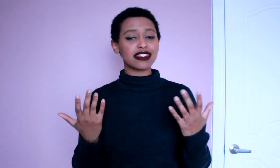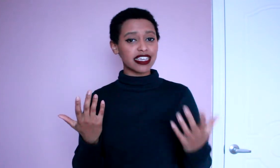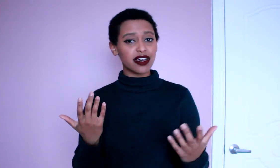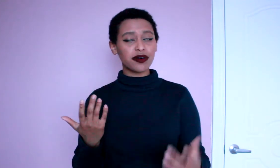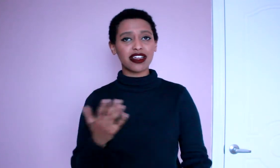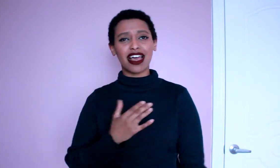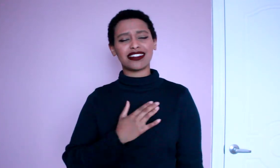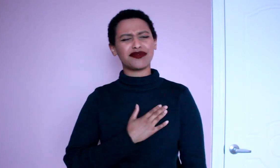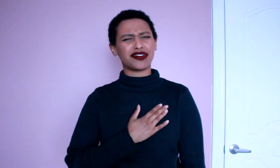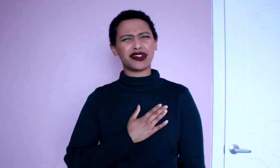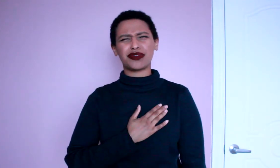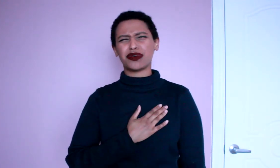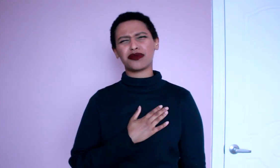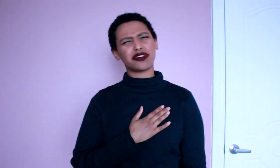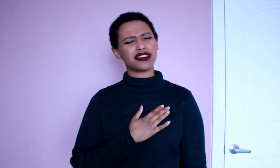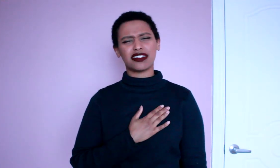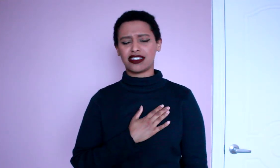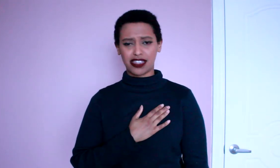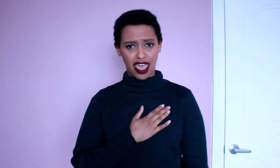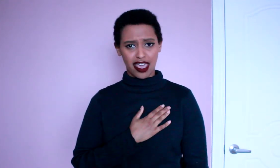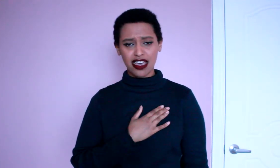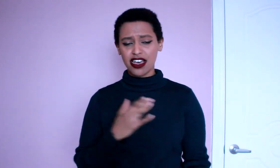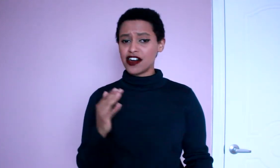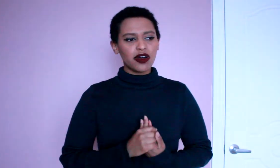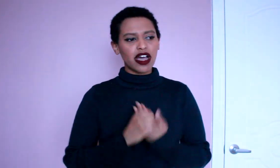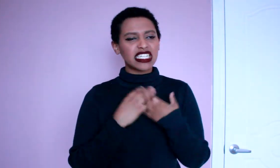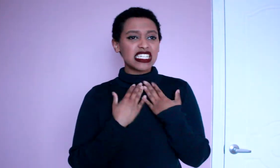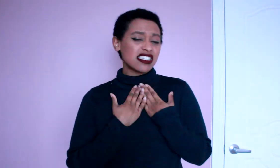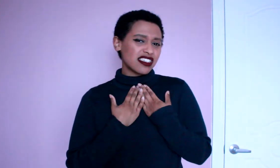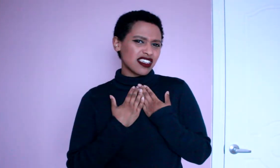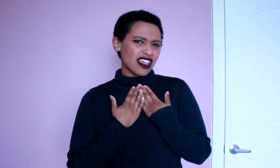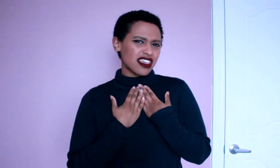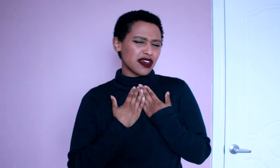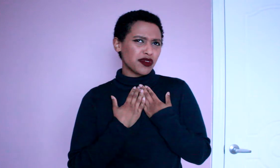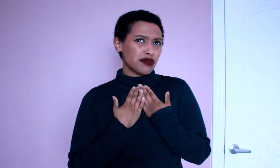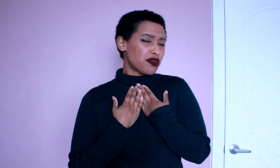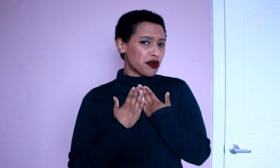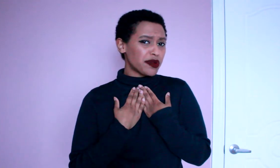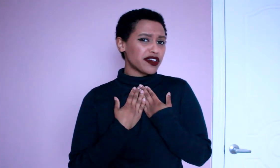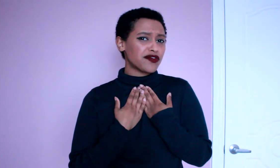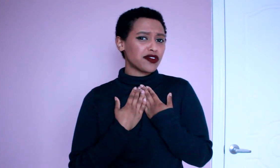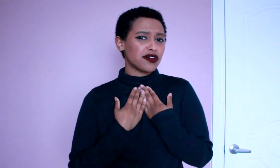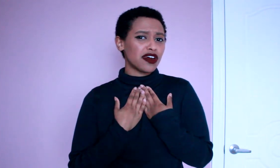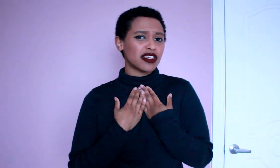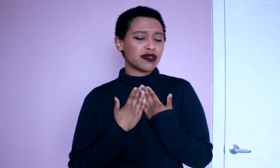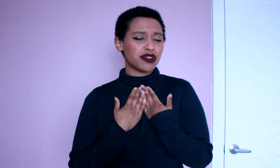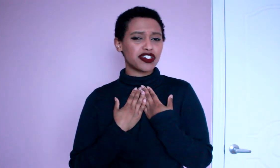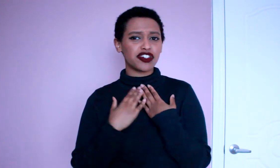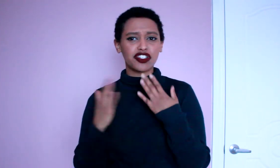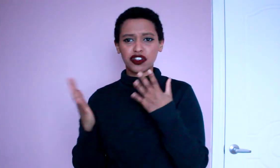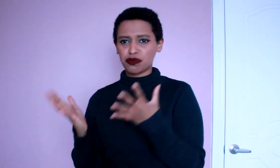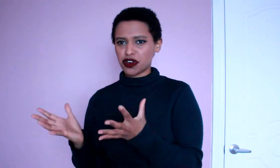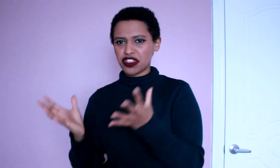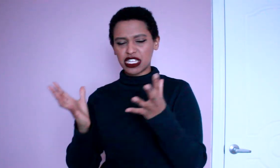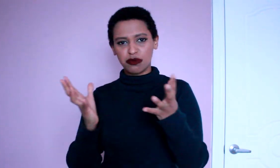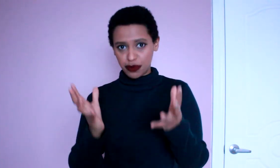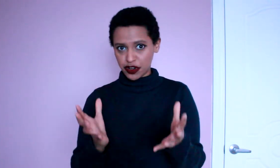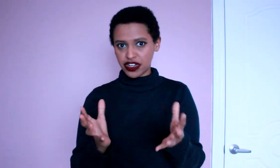Leo and had some very sweet words to say I didn't think it was appropriate for a splinter to put this burden